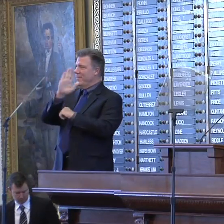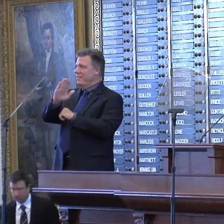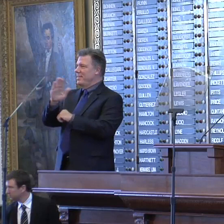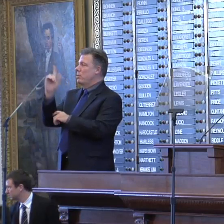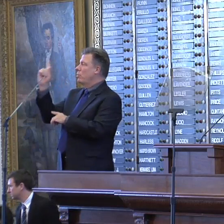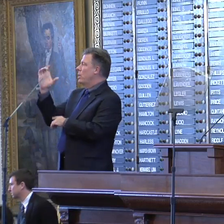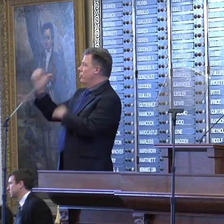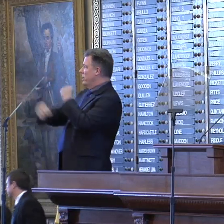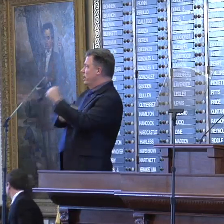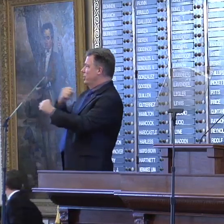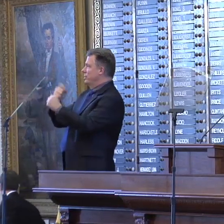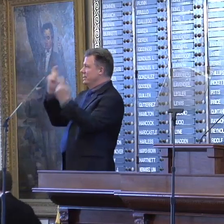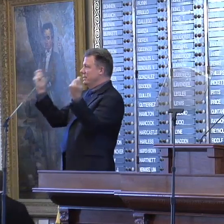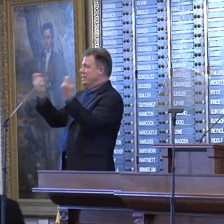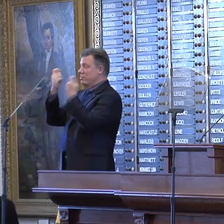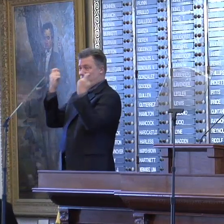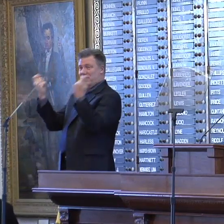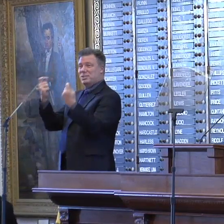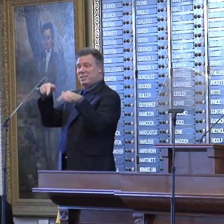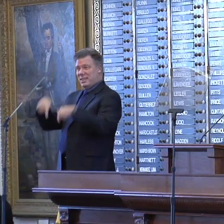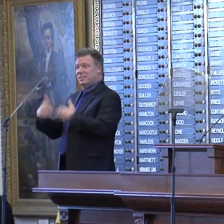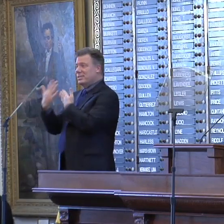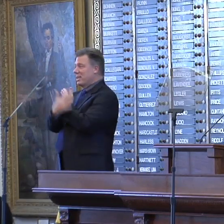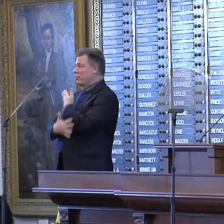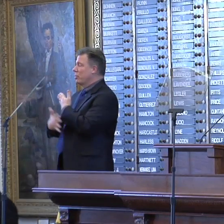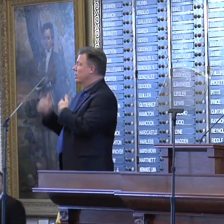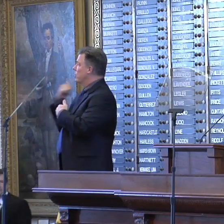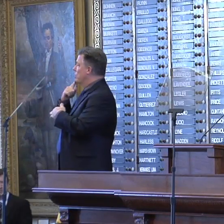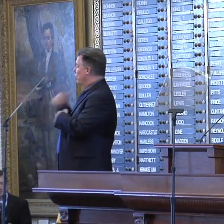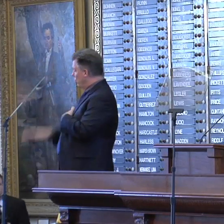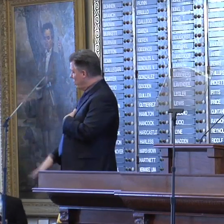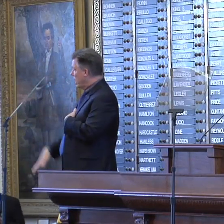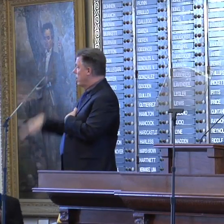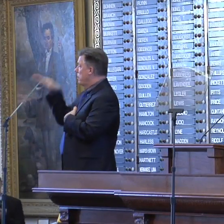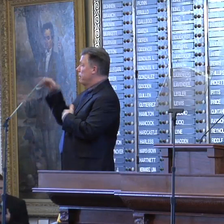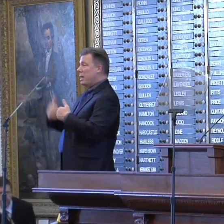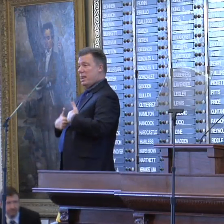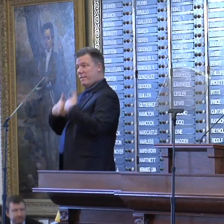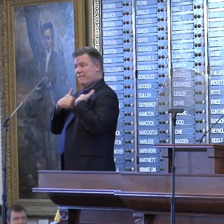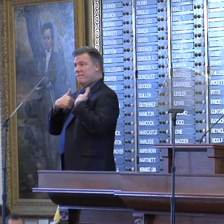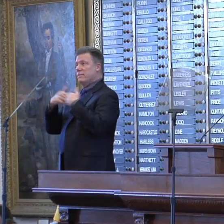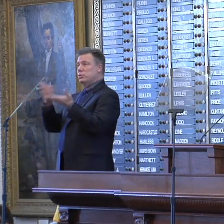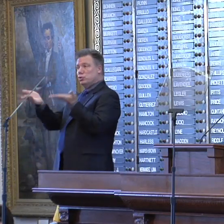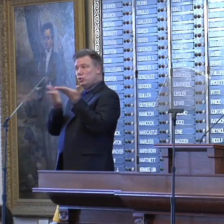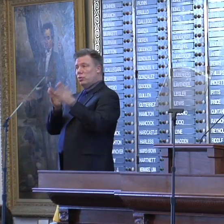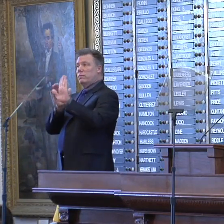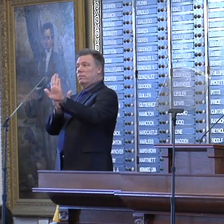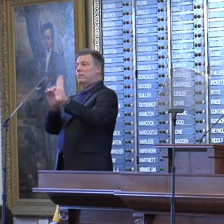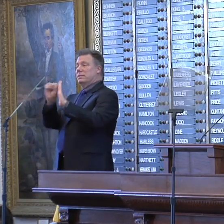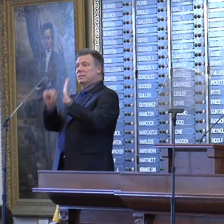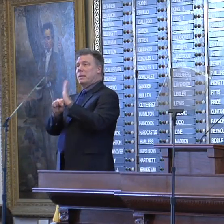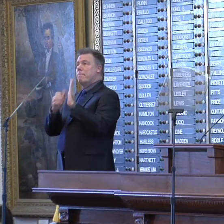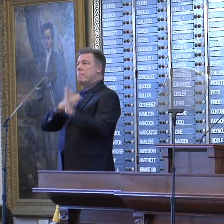a hundred years of Boy Scouts in this country. Now, throughout my life and service to this state, my